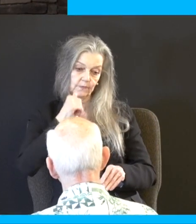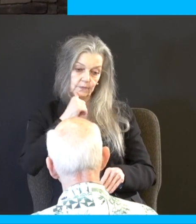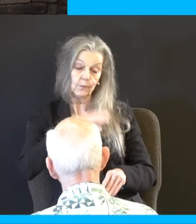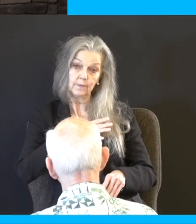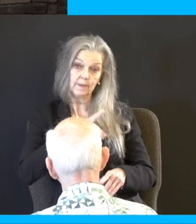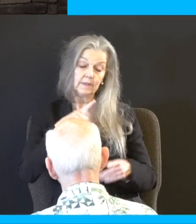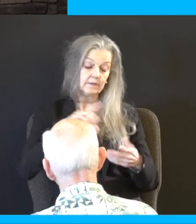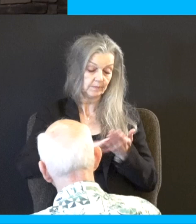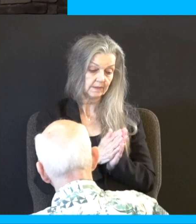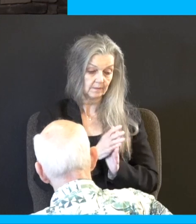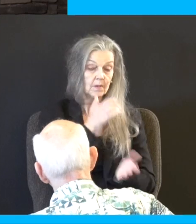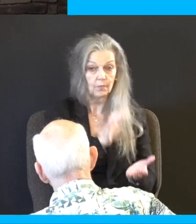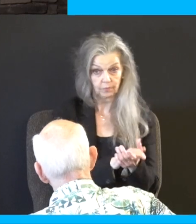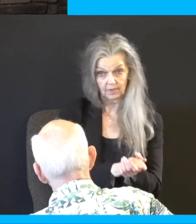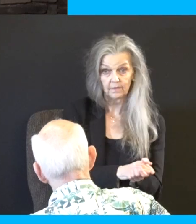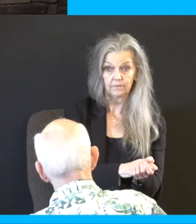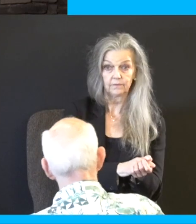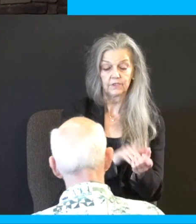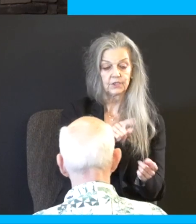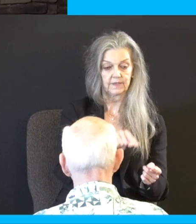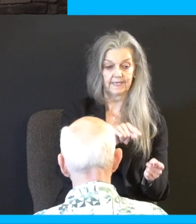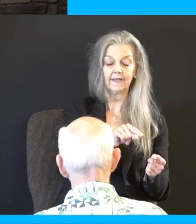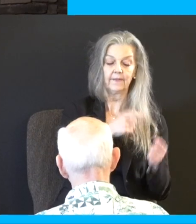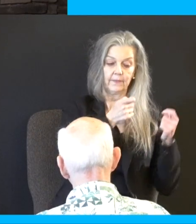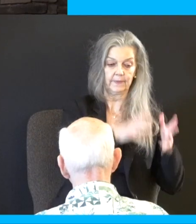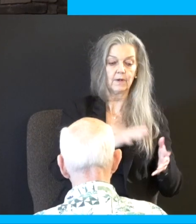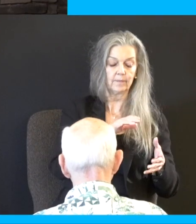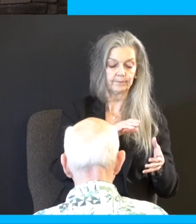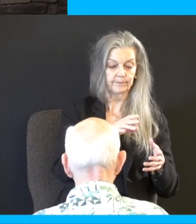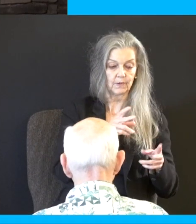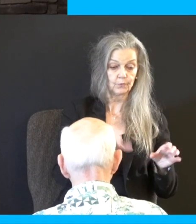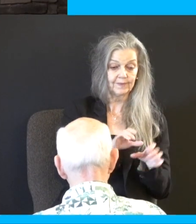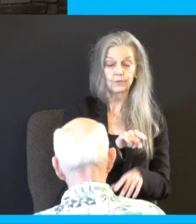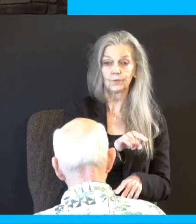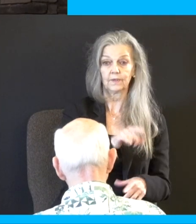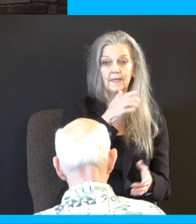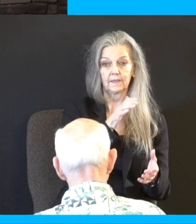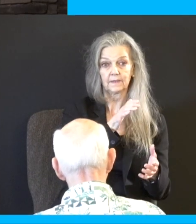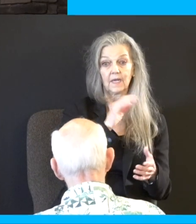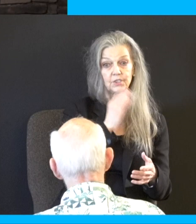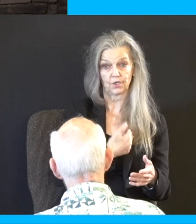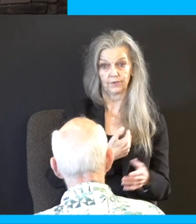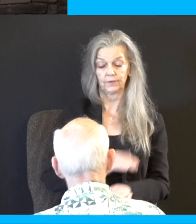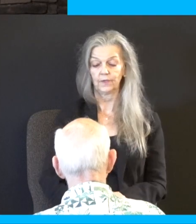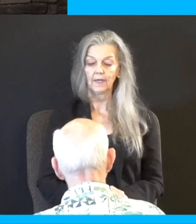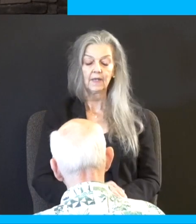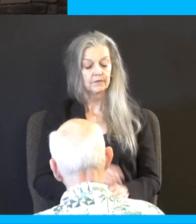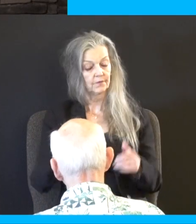of the family, better status. If he take unto him another wife, whether himself or his son, her food, her raiment, her clothing,